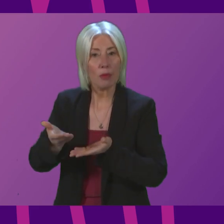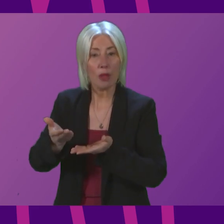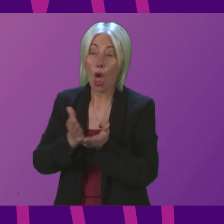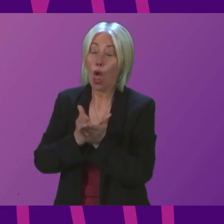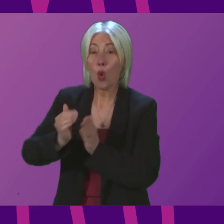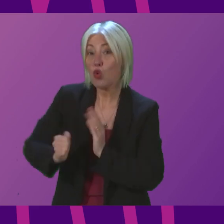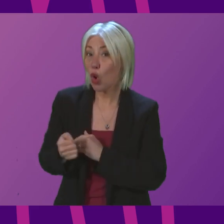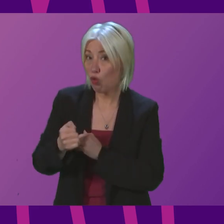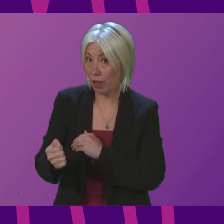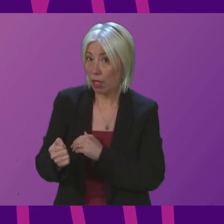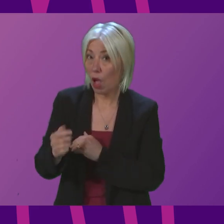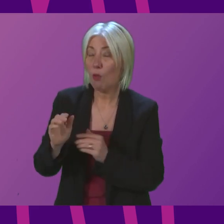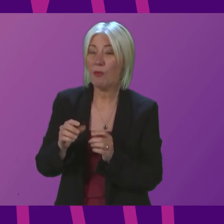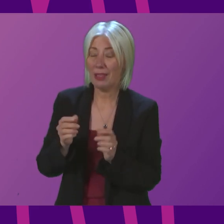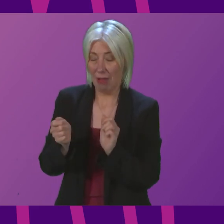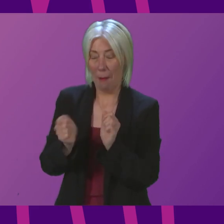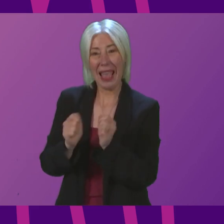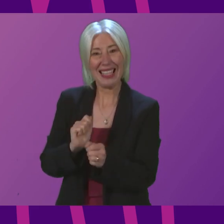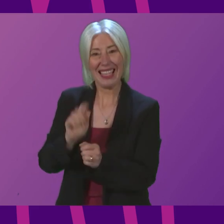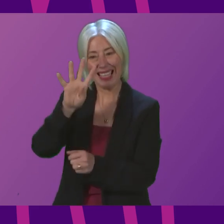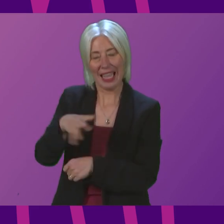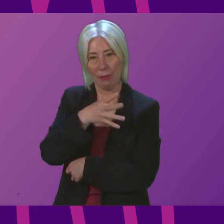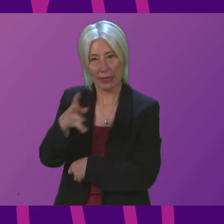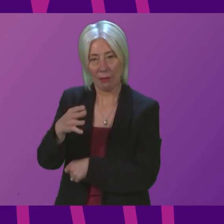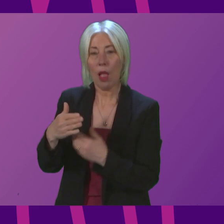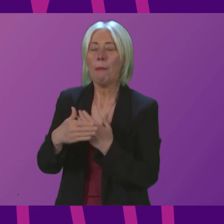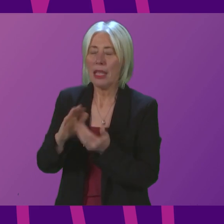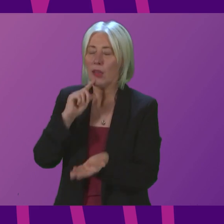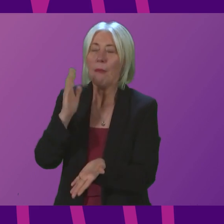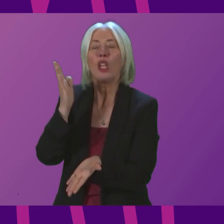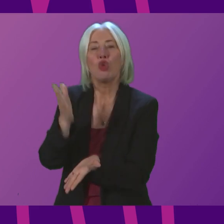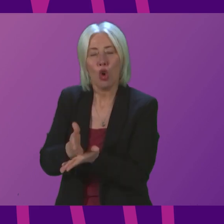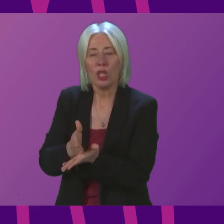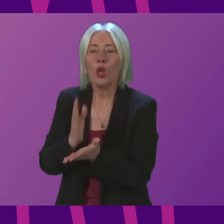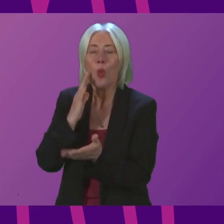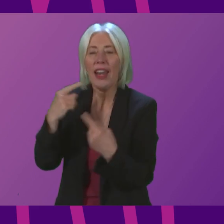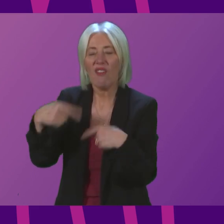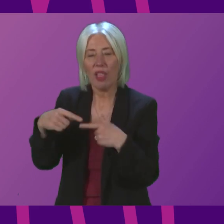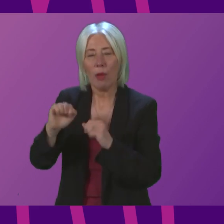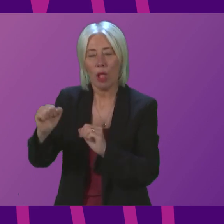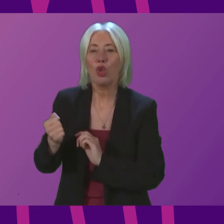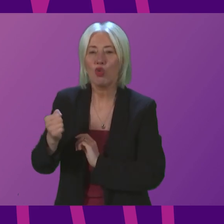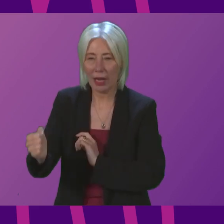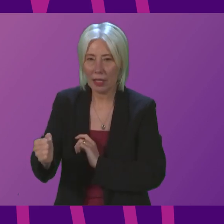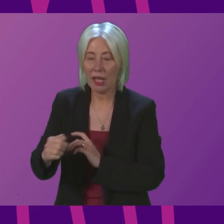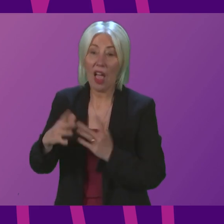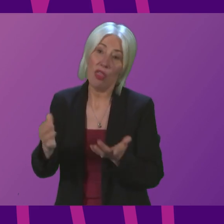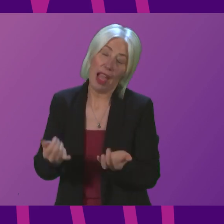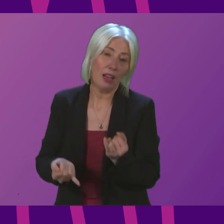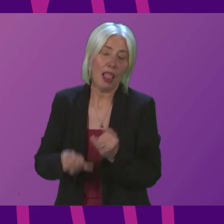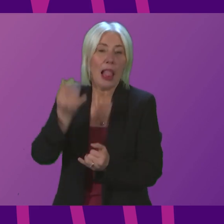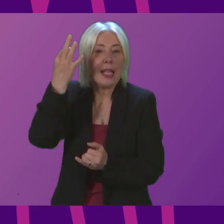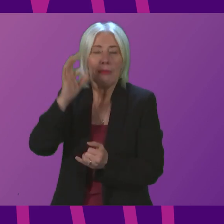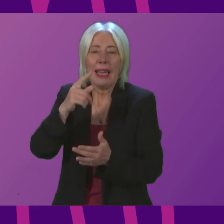Scottrail an amended timetable which gives more certainty about the availability of services rather than last minute